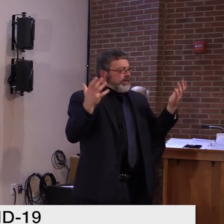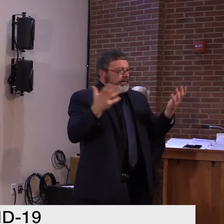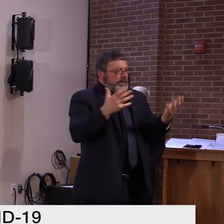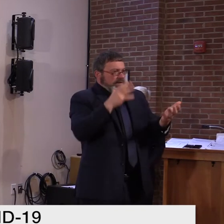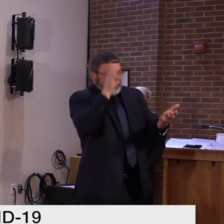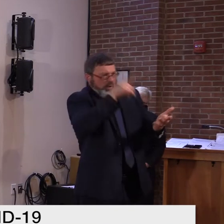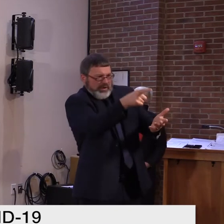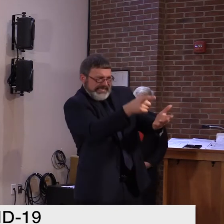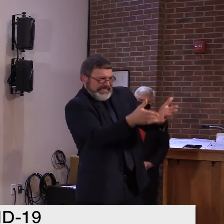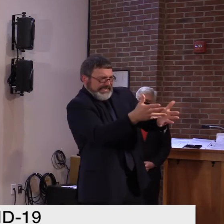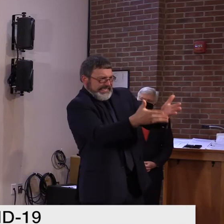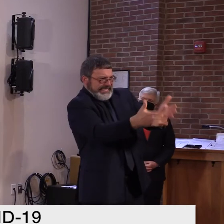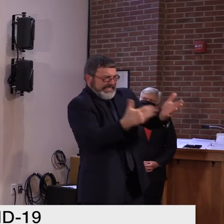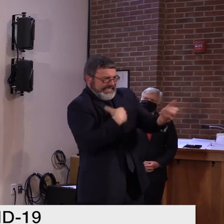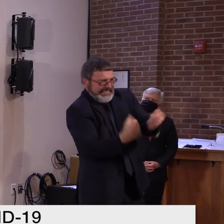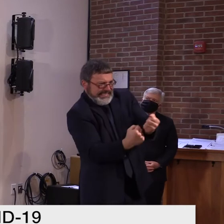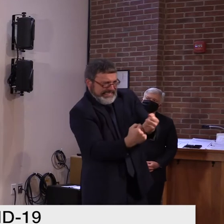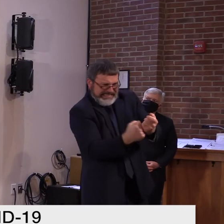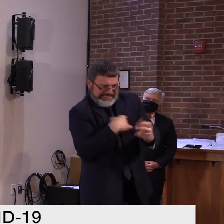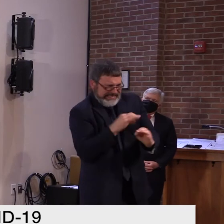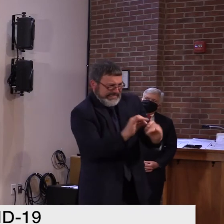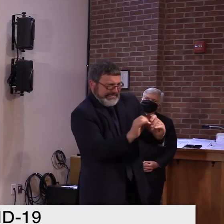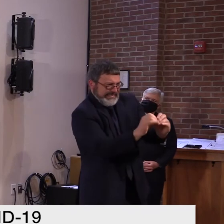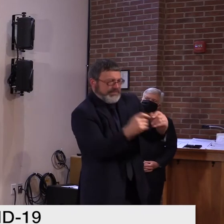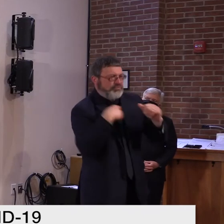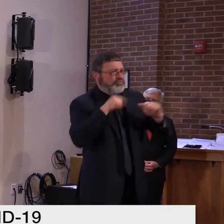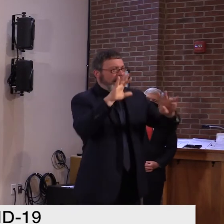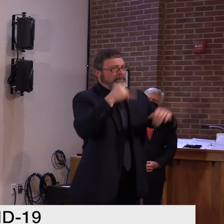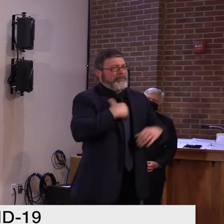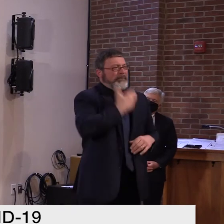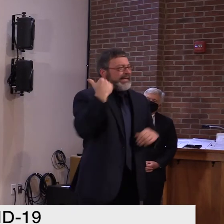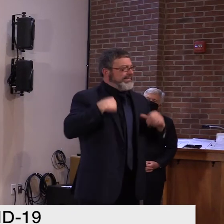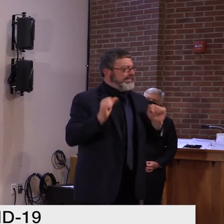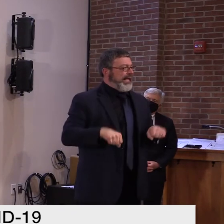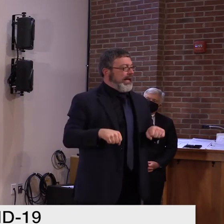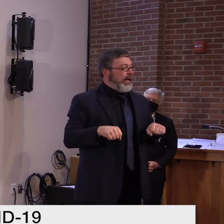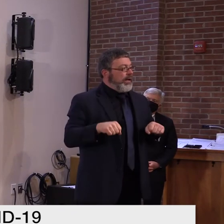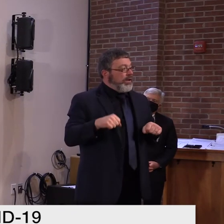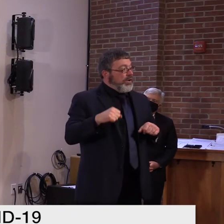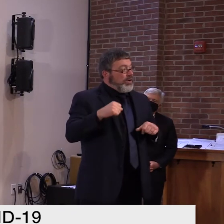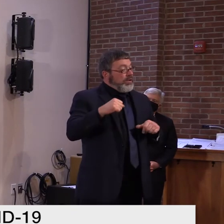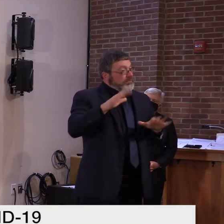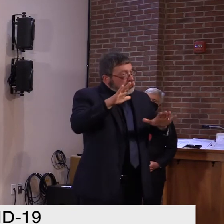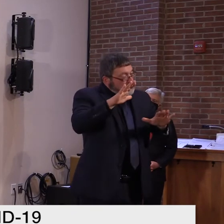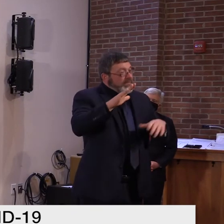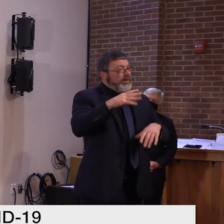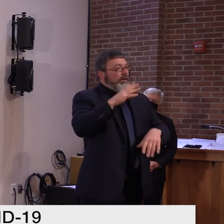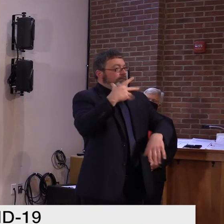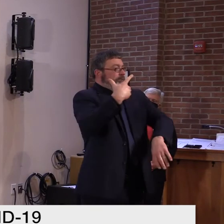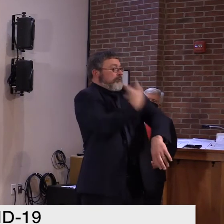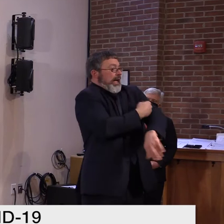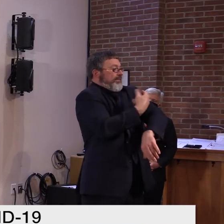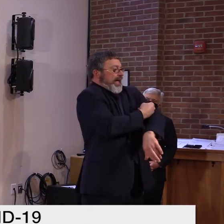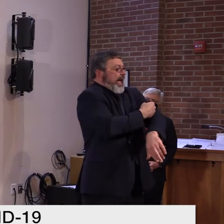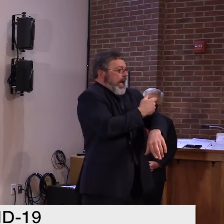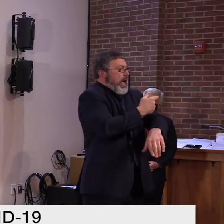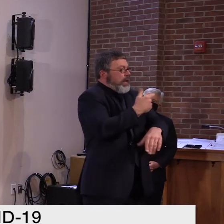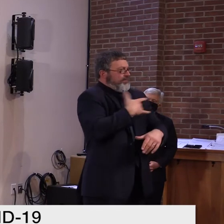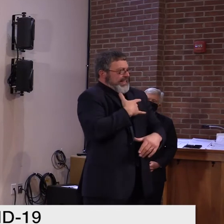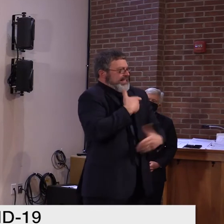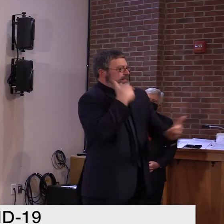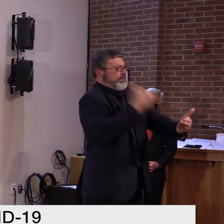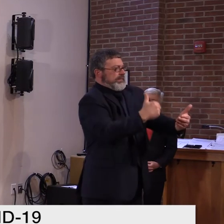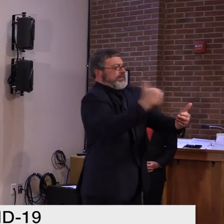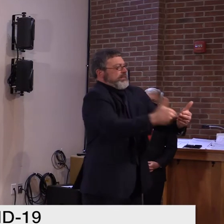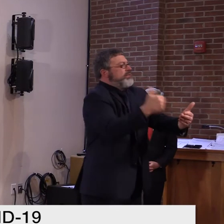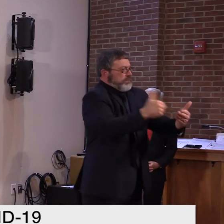when we the vaccine comes into fruition. And it's widely safely distributed that that